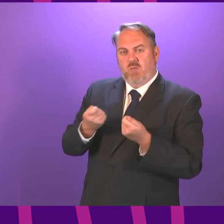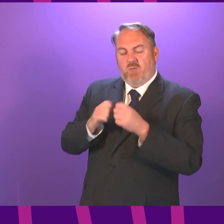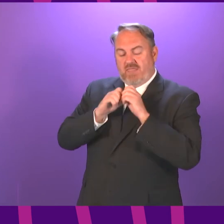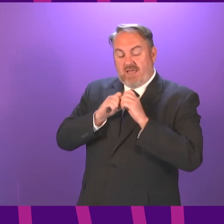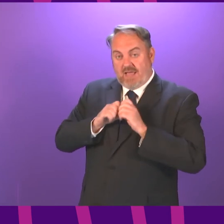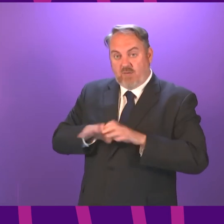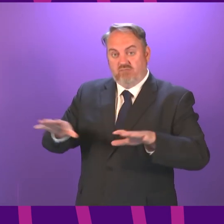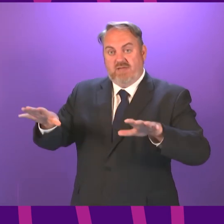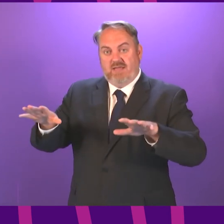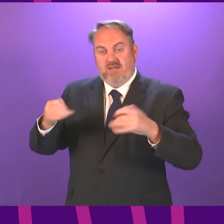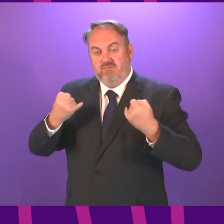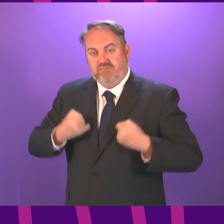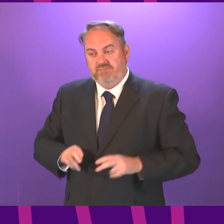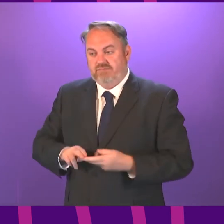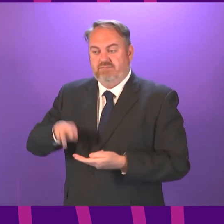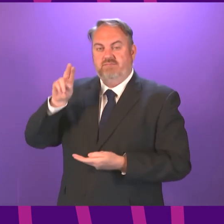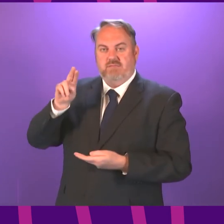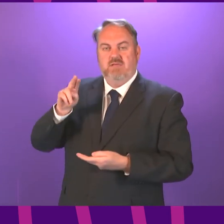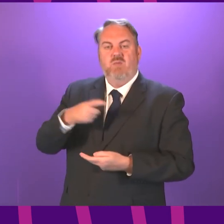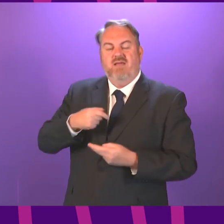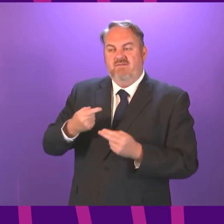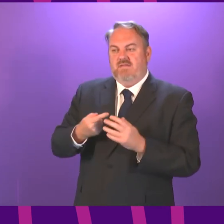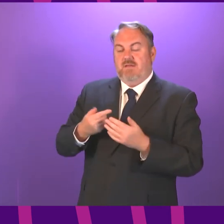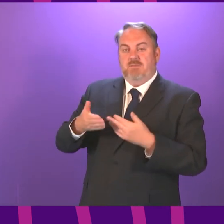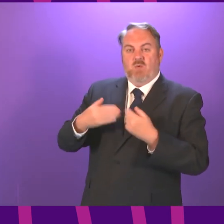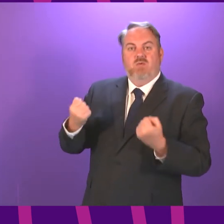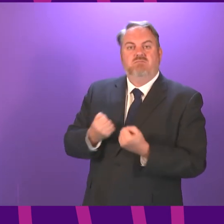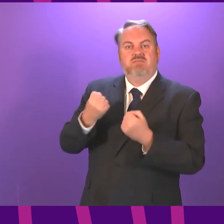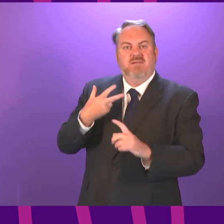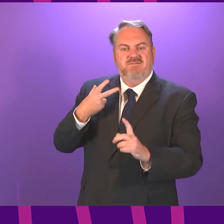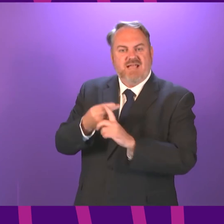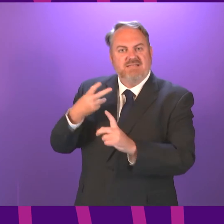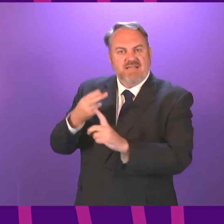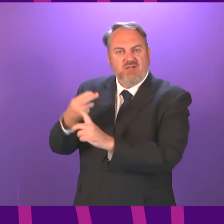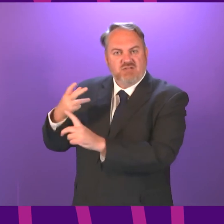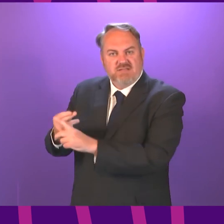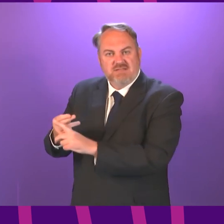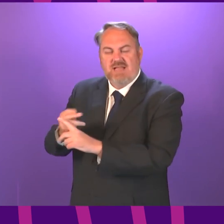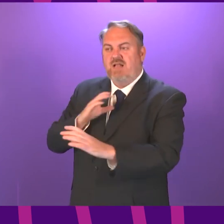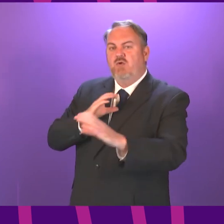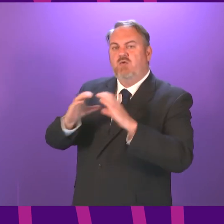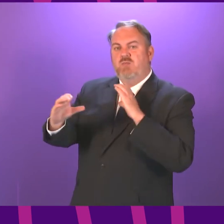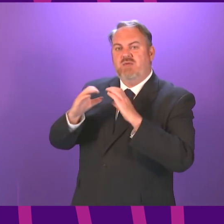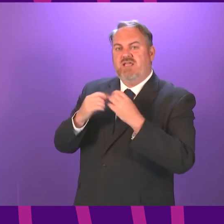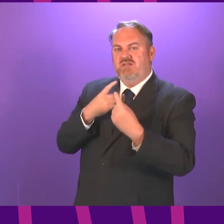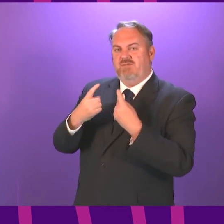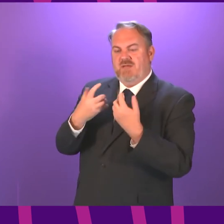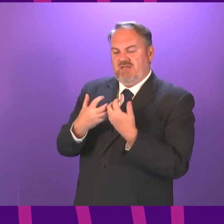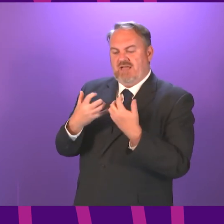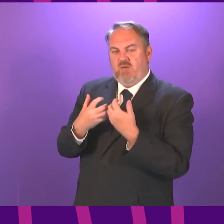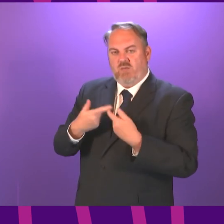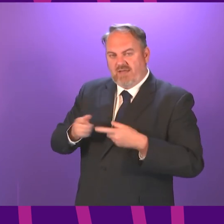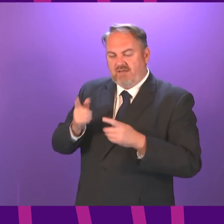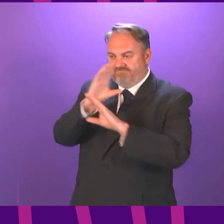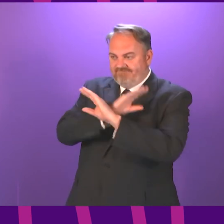last week It includes practical material on enhanced testing accelerated vaccination and a communications toolkit to support local messaging